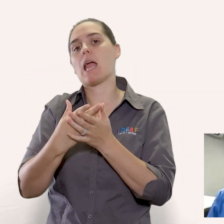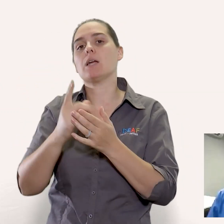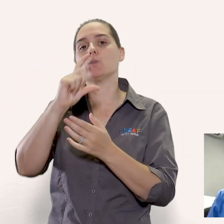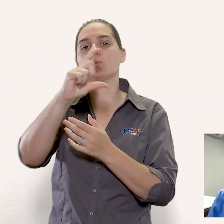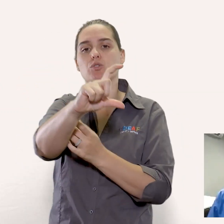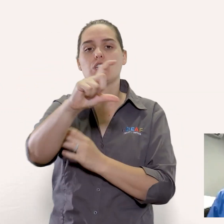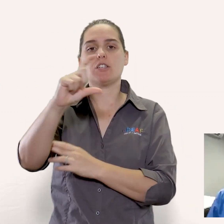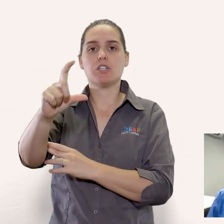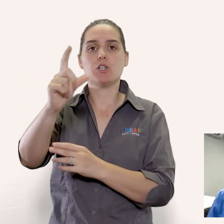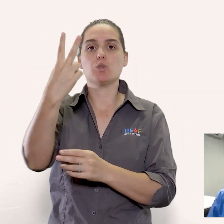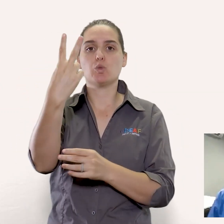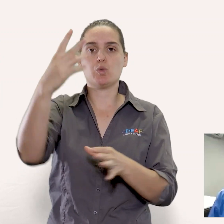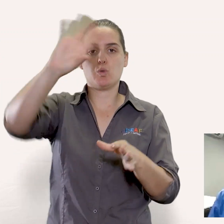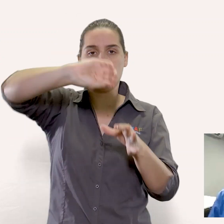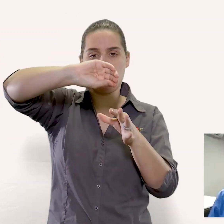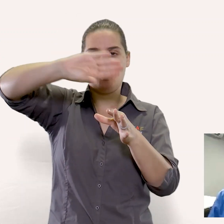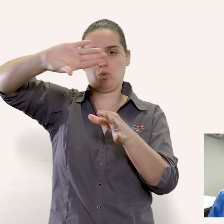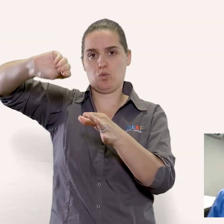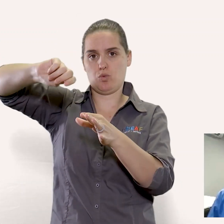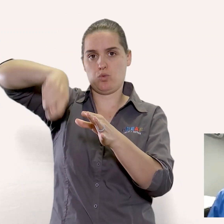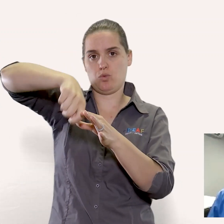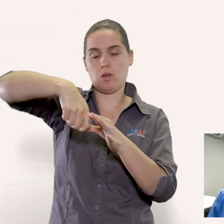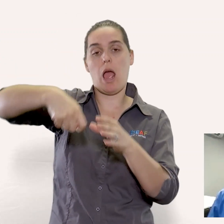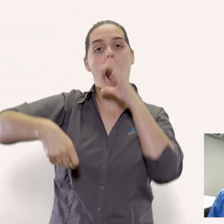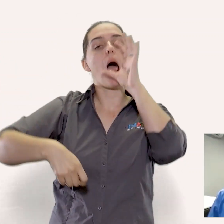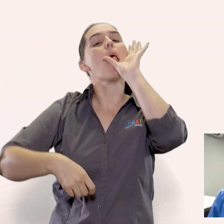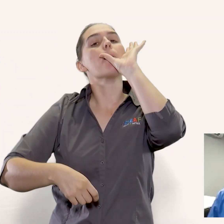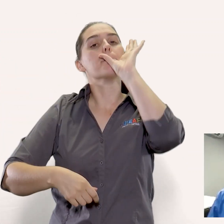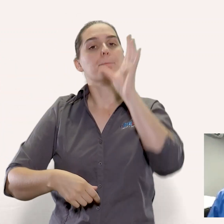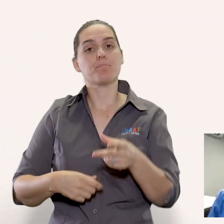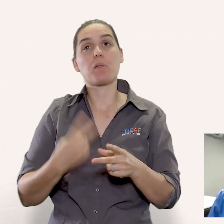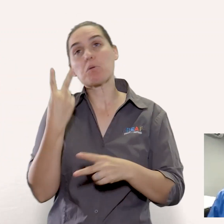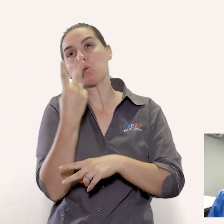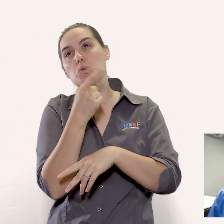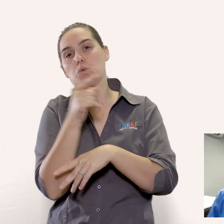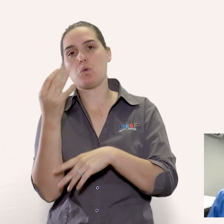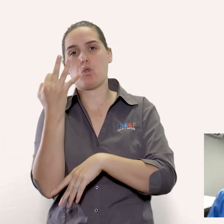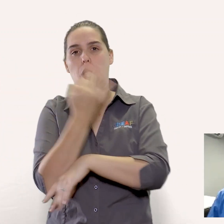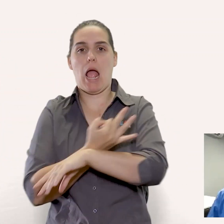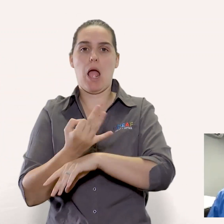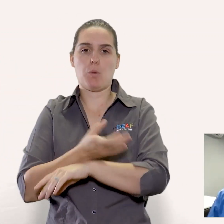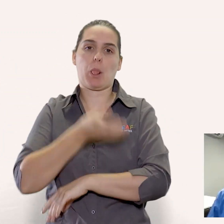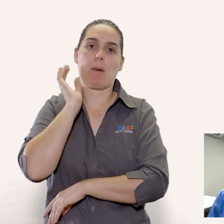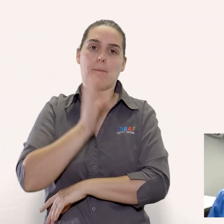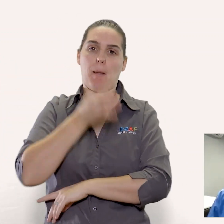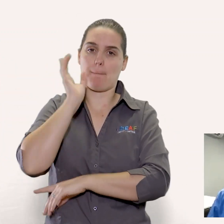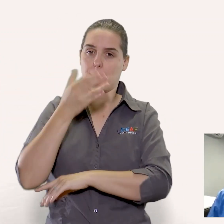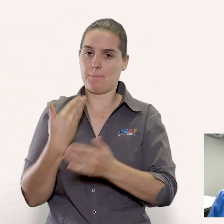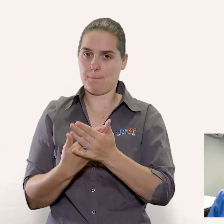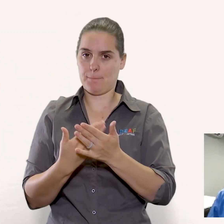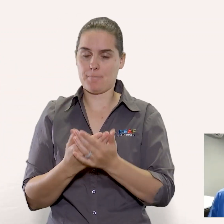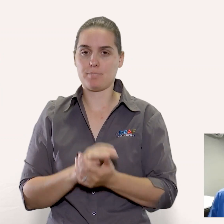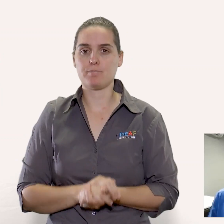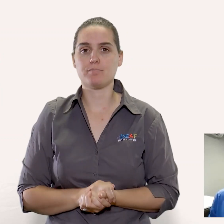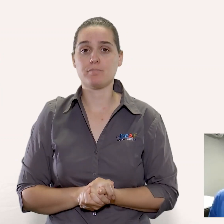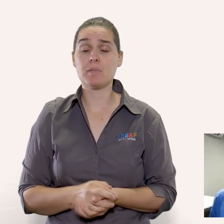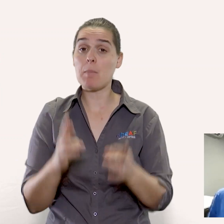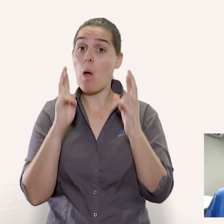then you can take two sachets at a time and you can take that every two to three hours until you start feeling stronger again